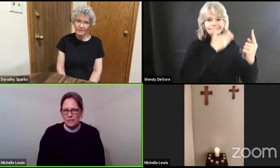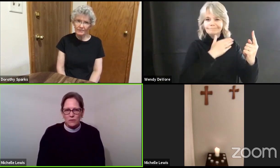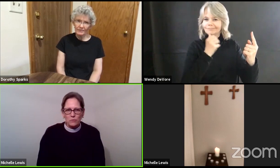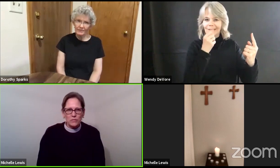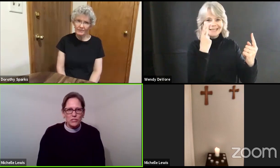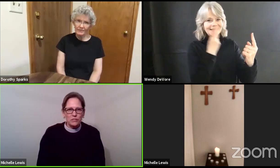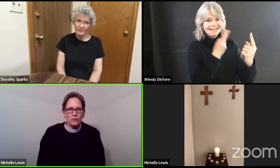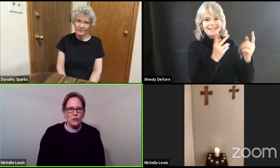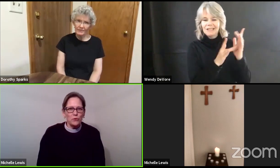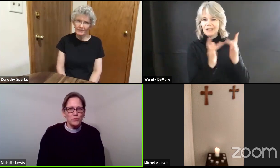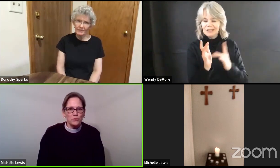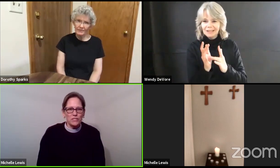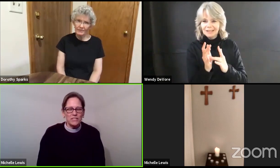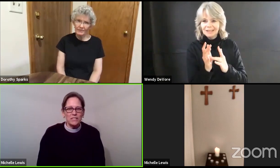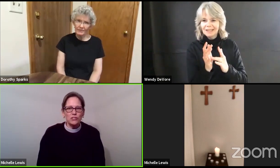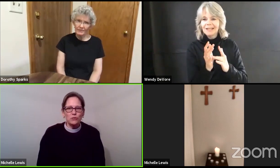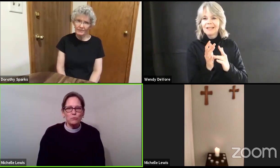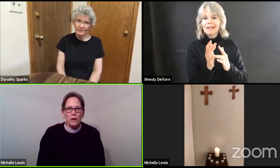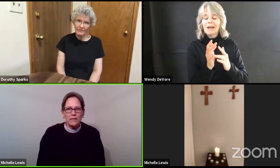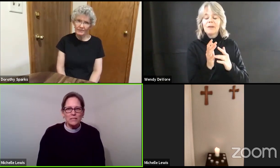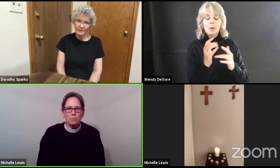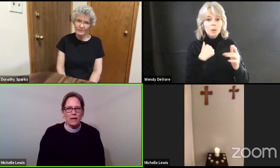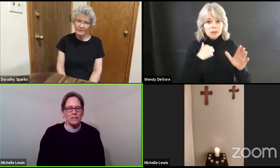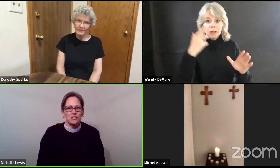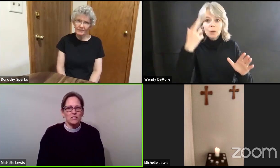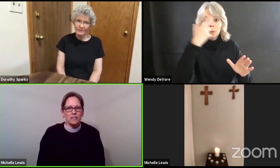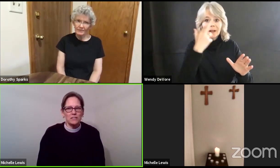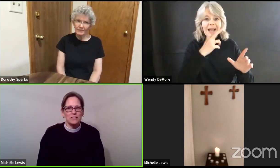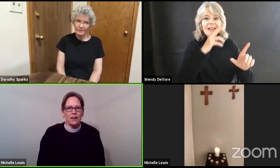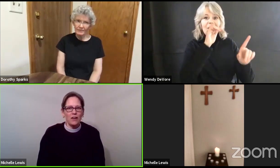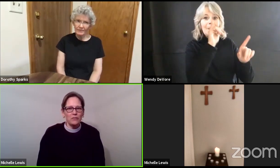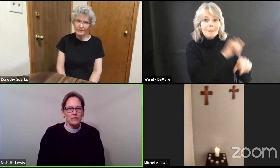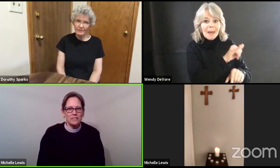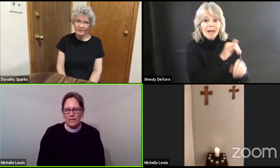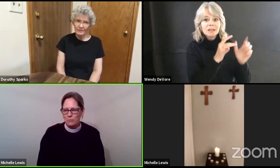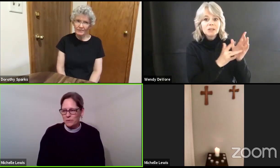once she knows who Jesus is, she runs back and she tells the other disciples.